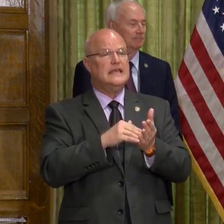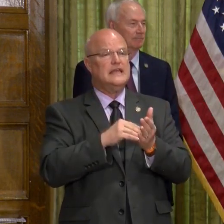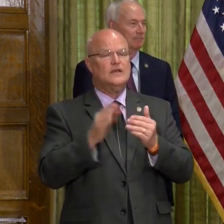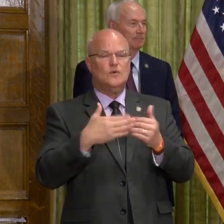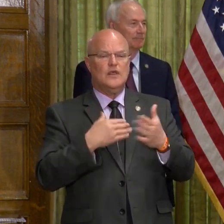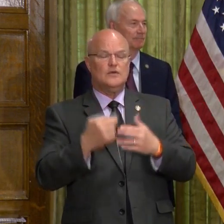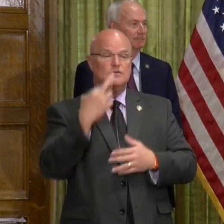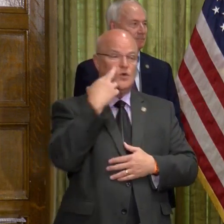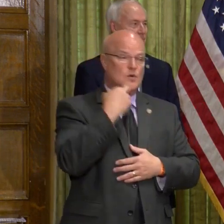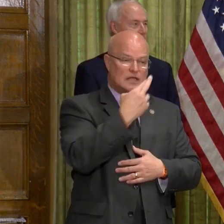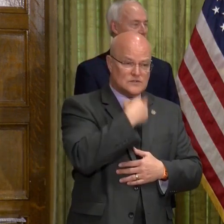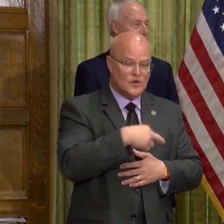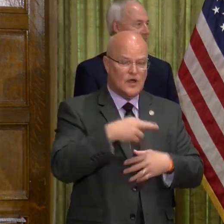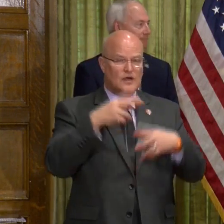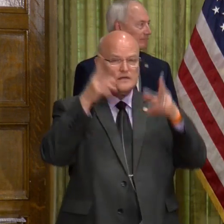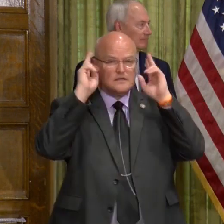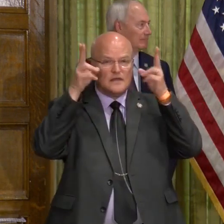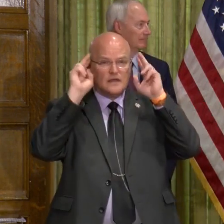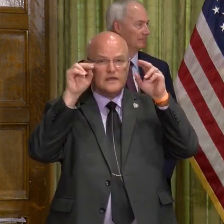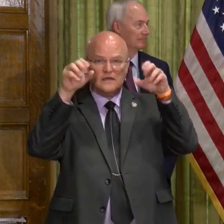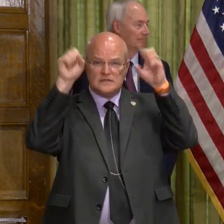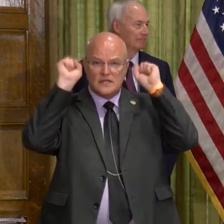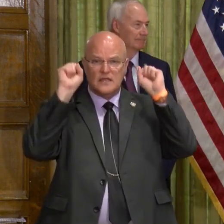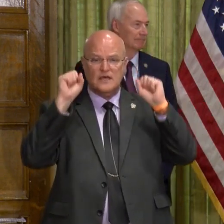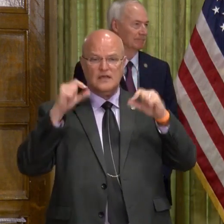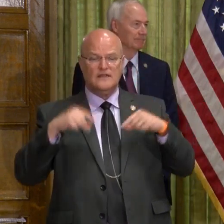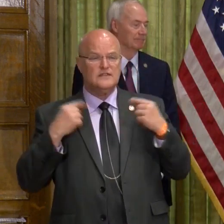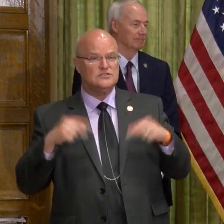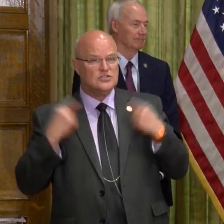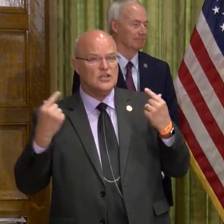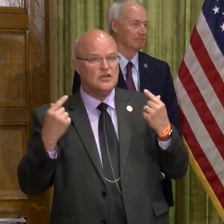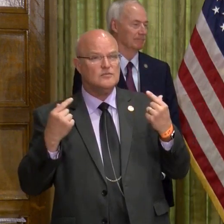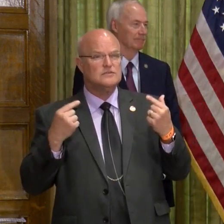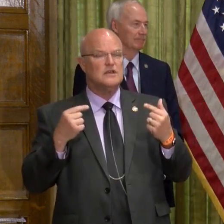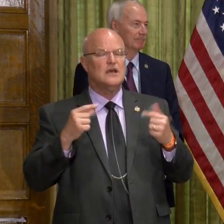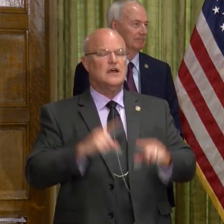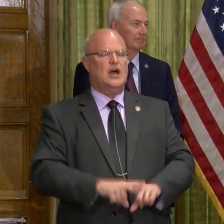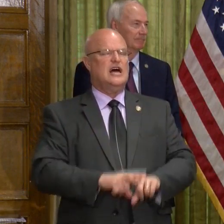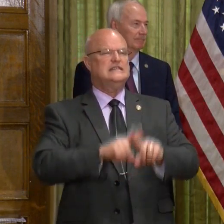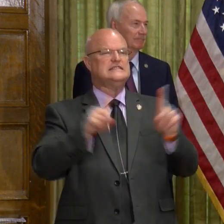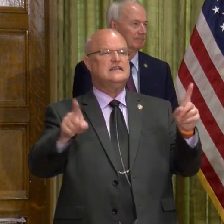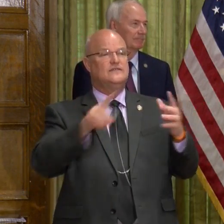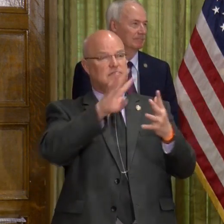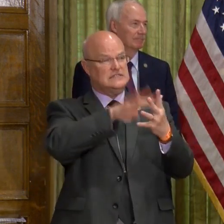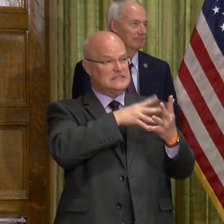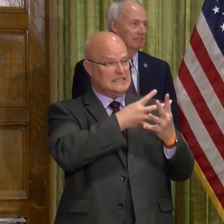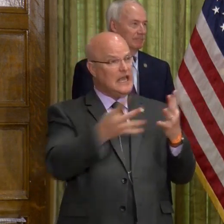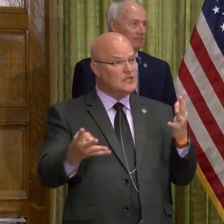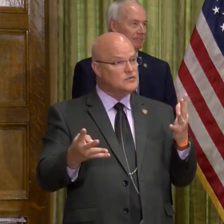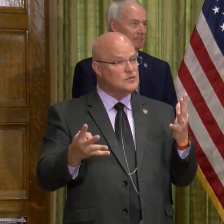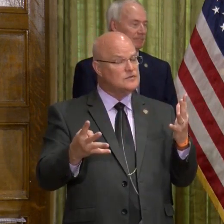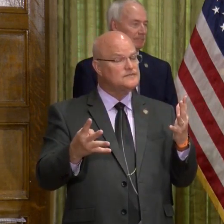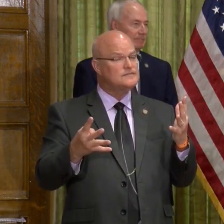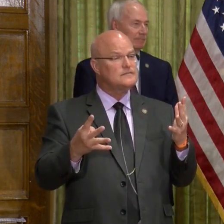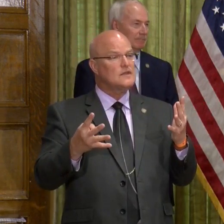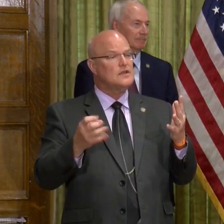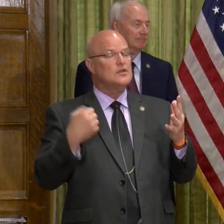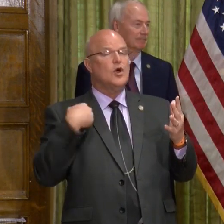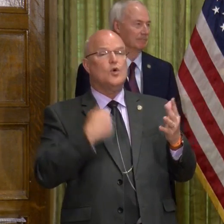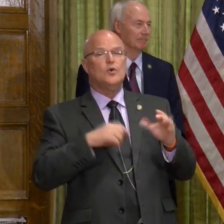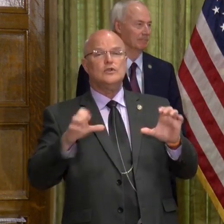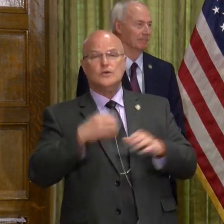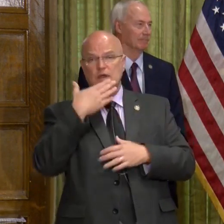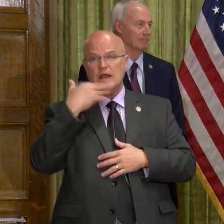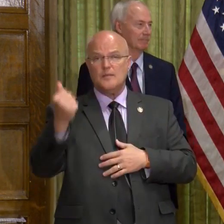whether it's restaurants or salons or gyms, they're going to be on a different schedule. And we're